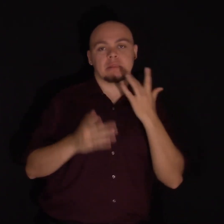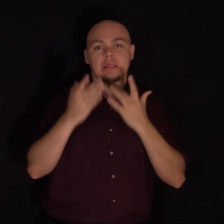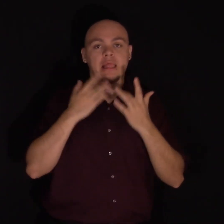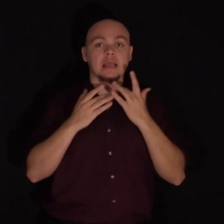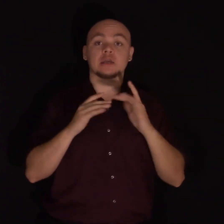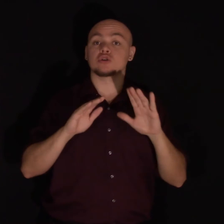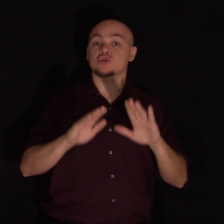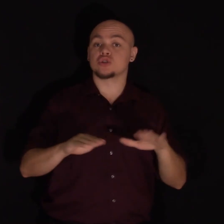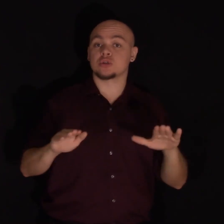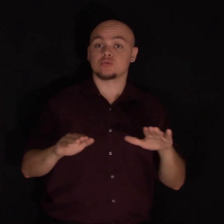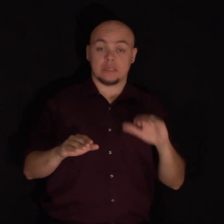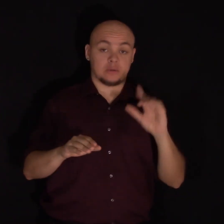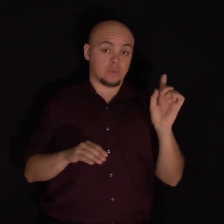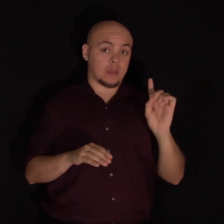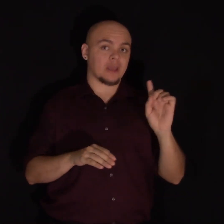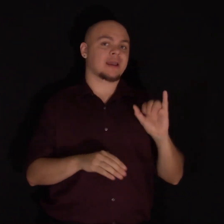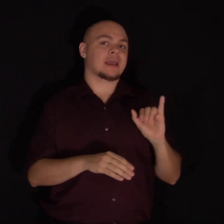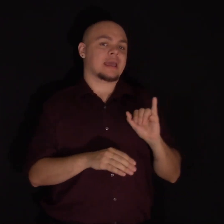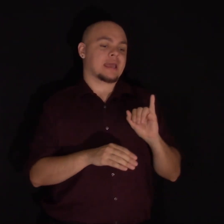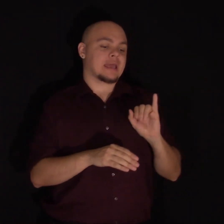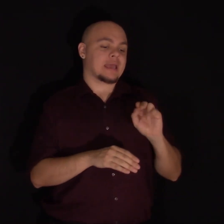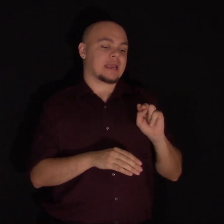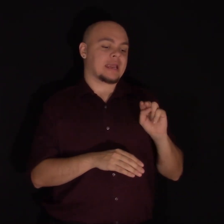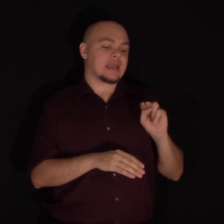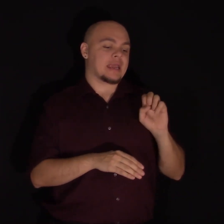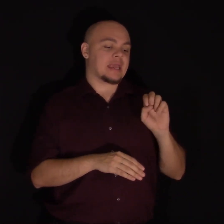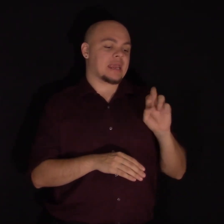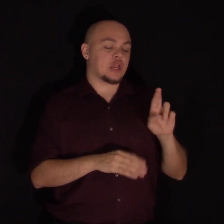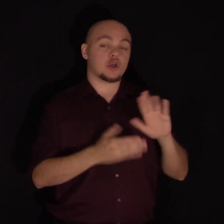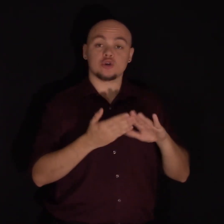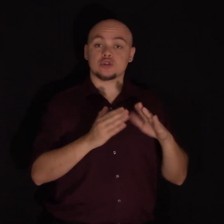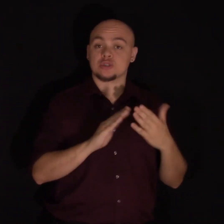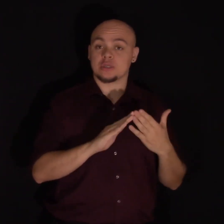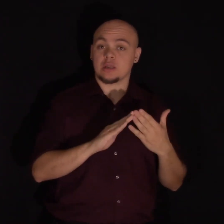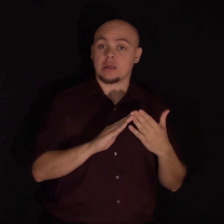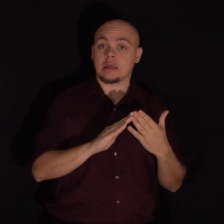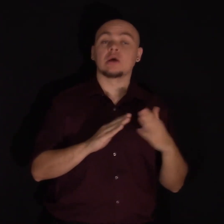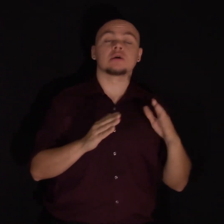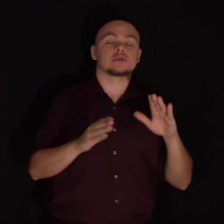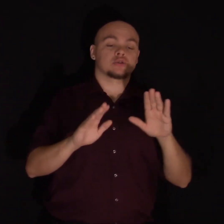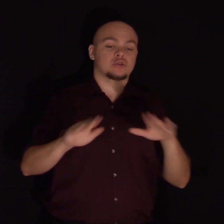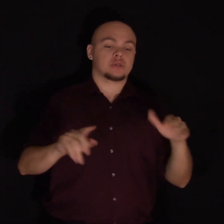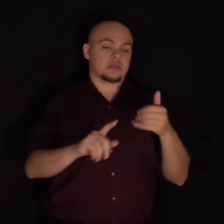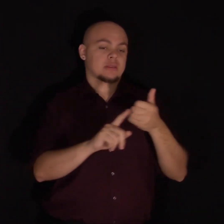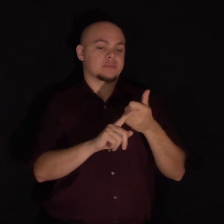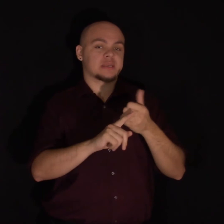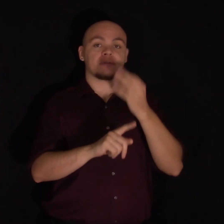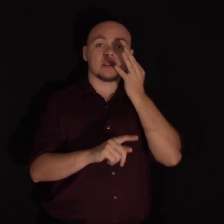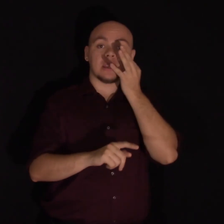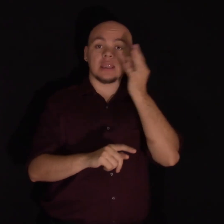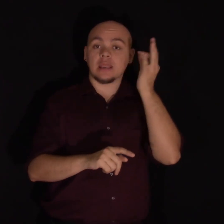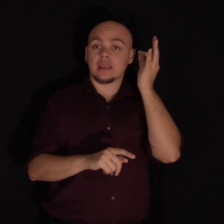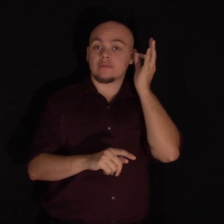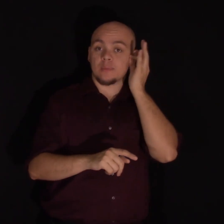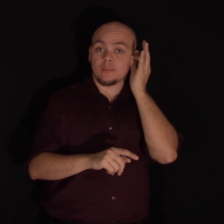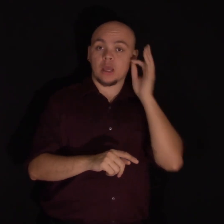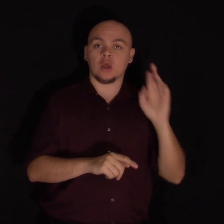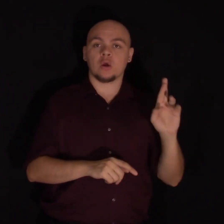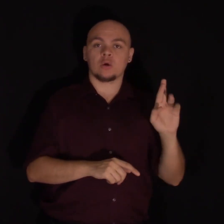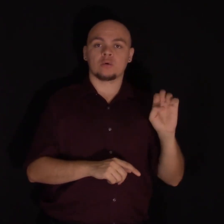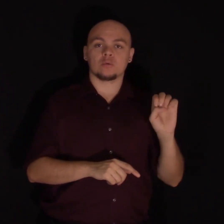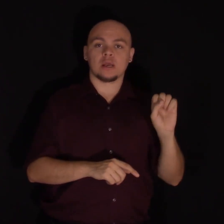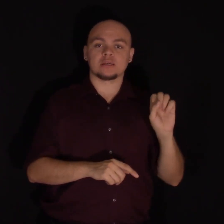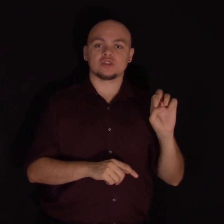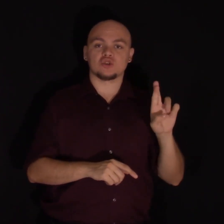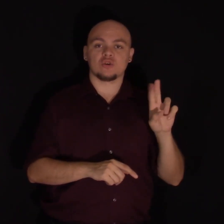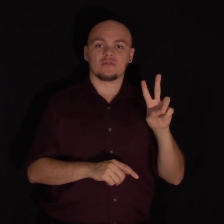children in inner cities or children on Native American reservations. And they've done so poorly for so